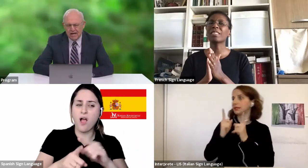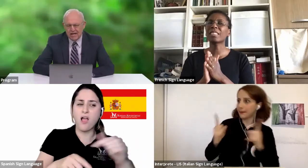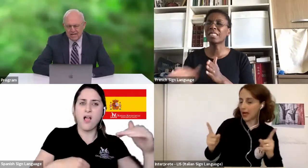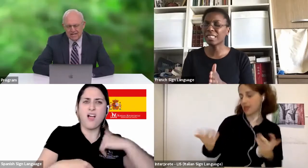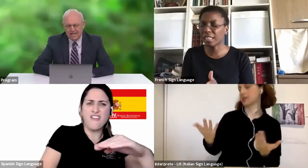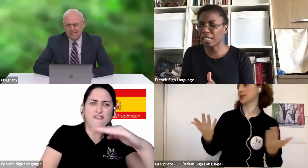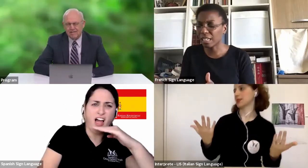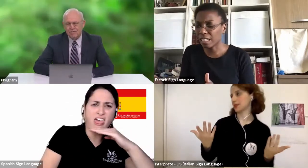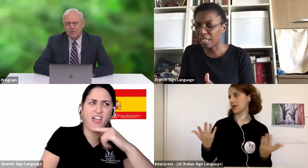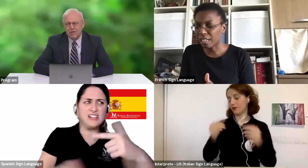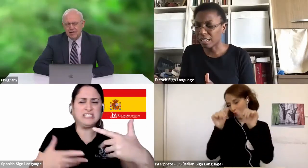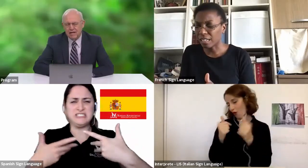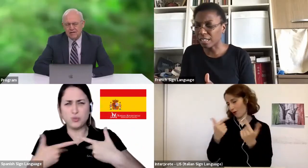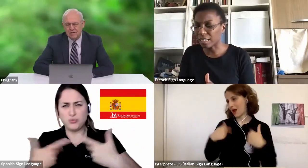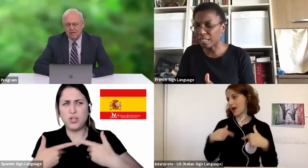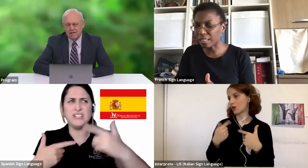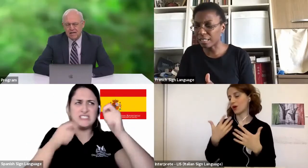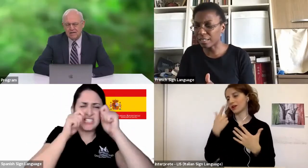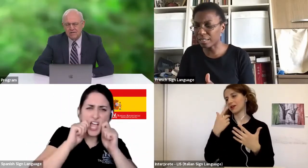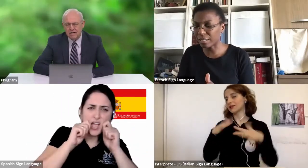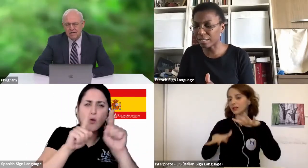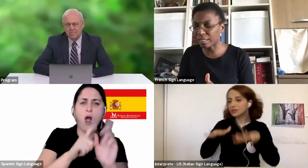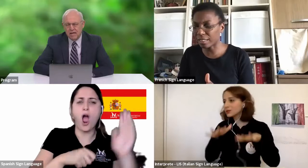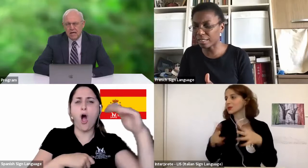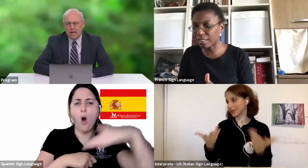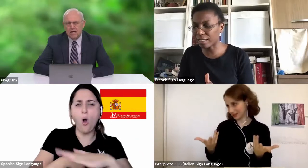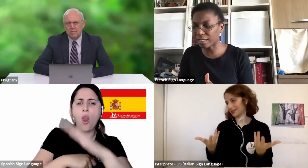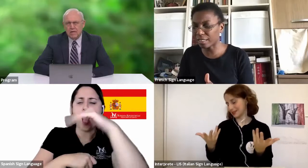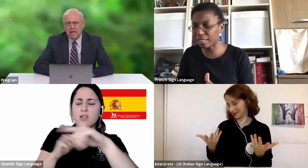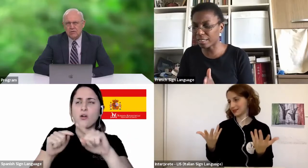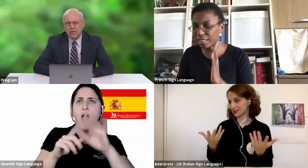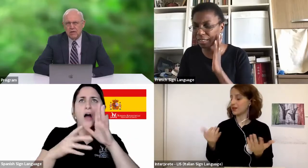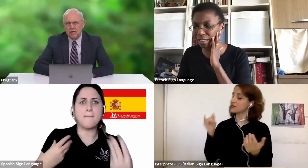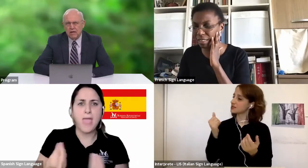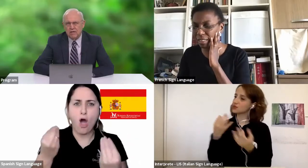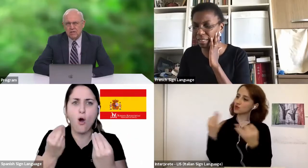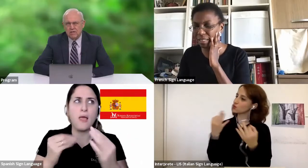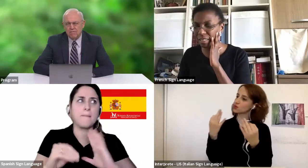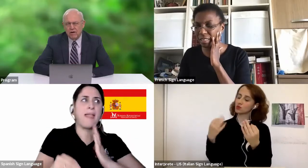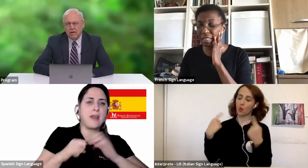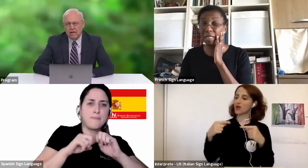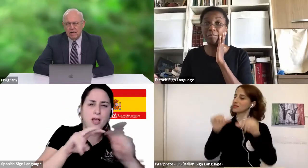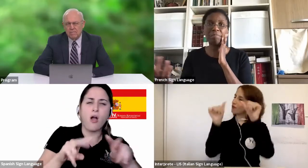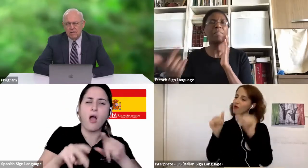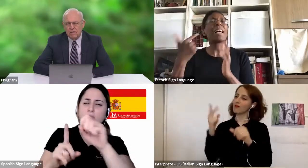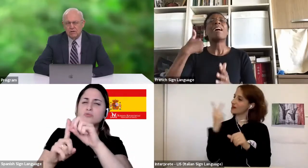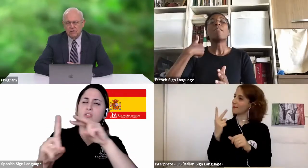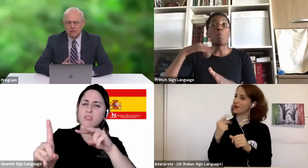And I appreciate that, that insight. As we think about suffering,